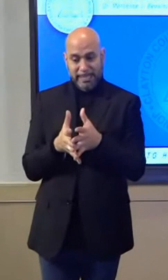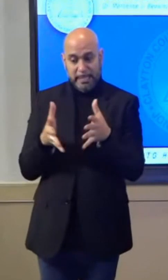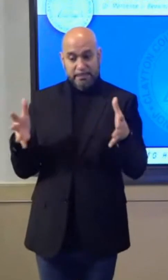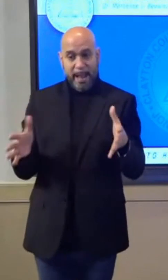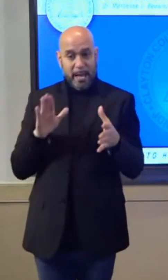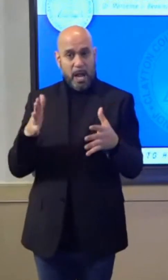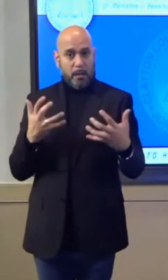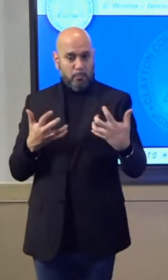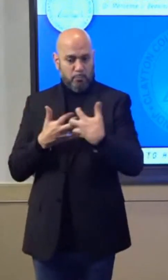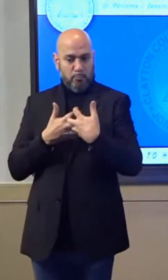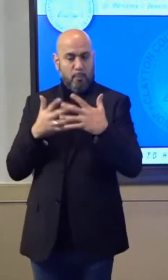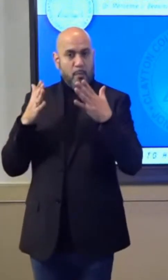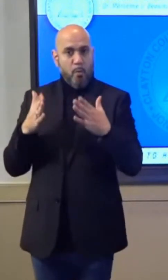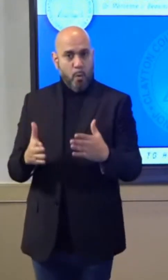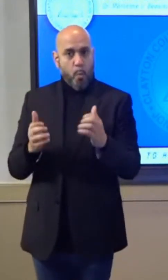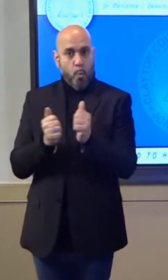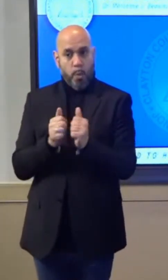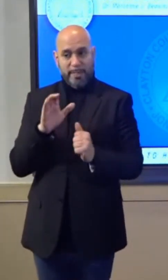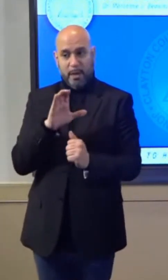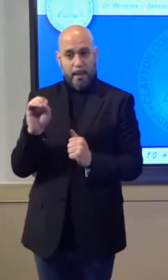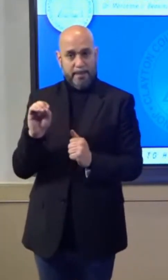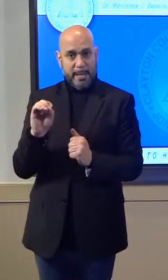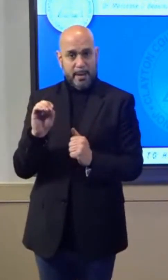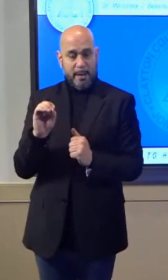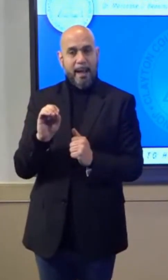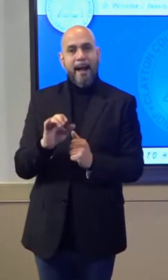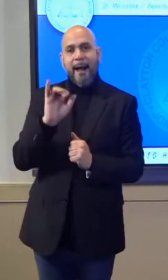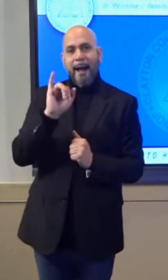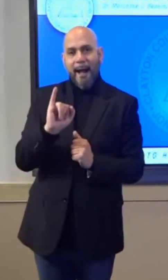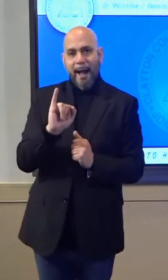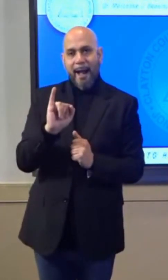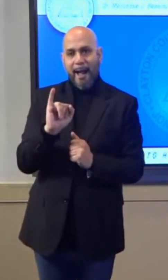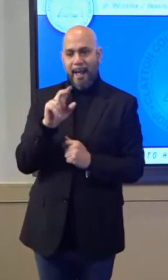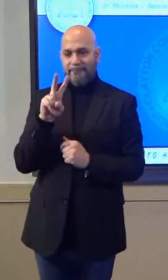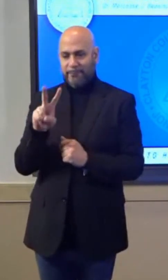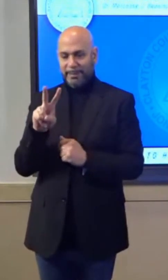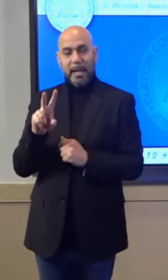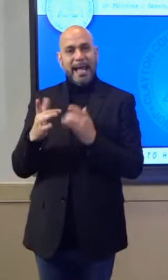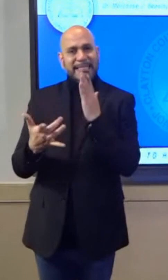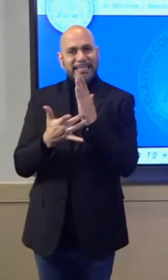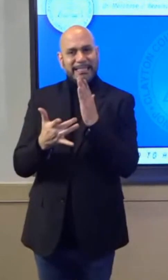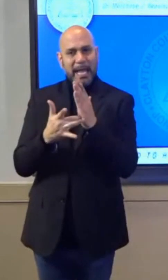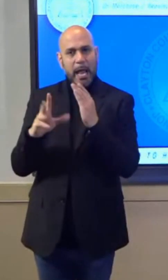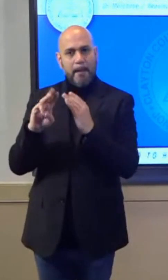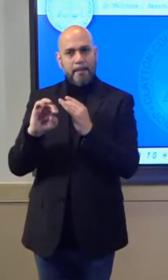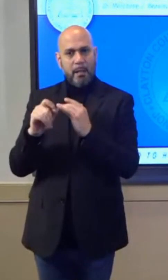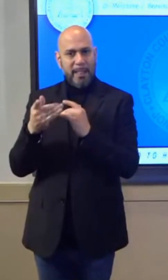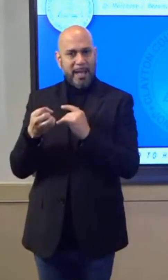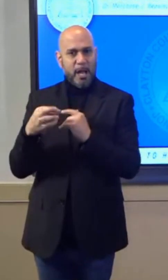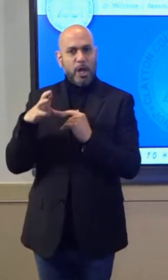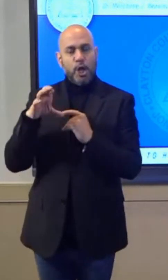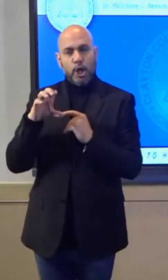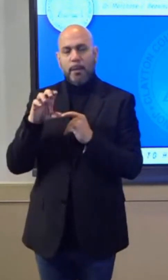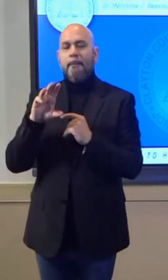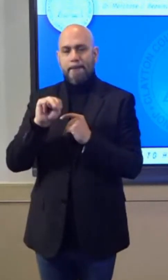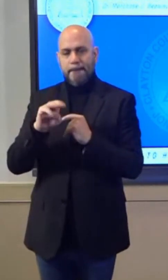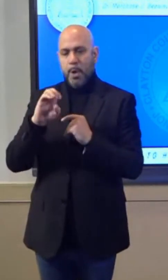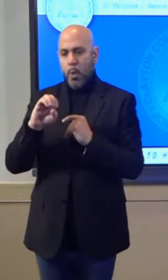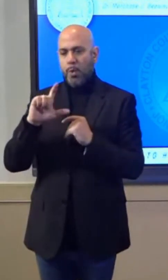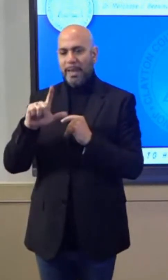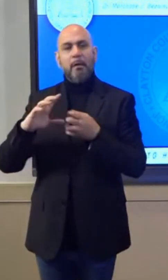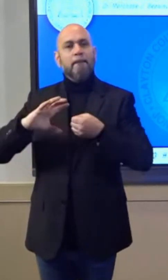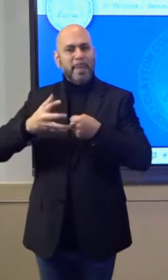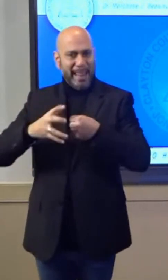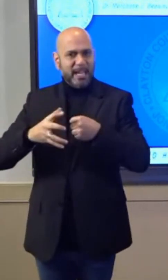partnership with the company ID Tech Molecular Laboratories. It's an African-American-owned molecular laboratory